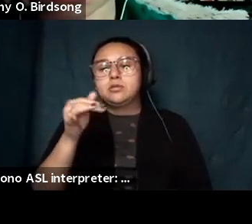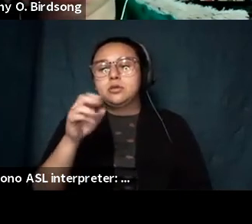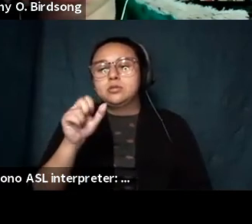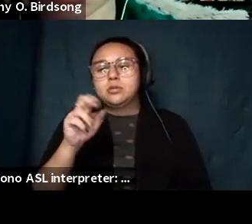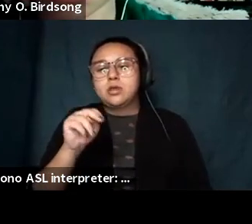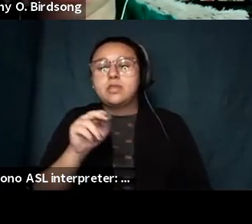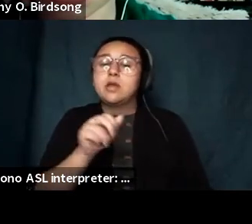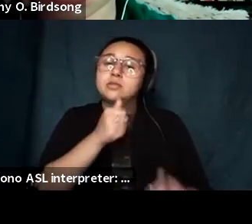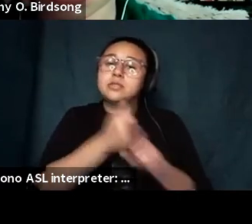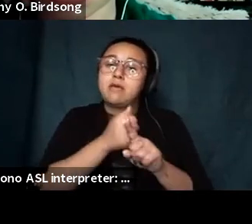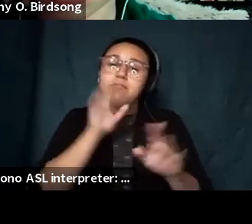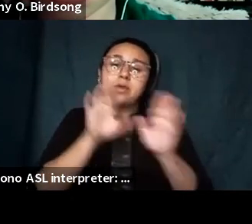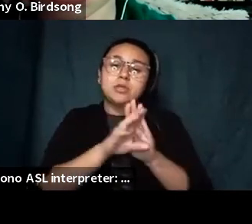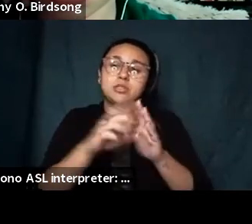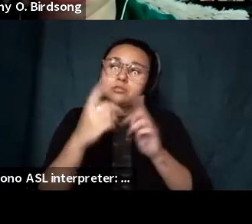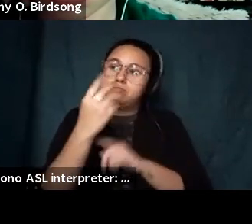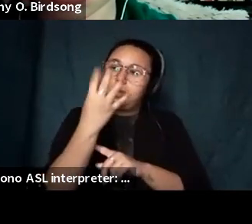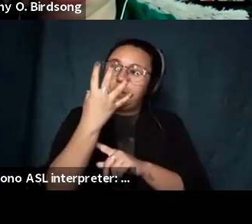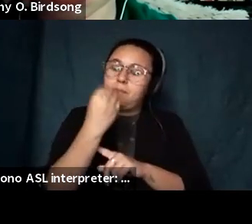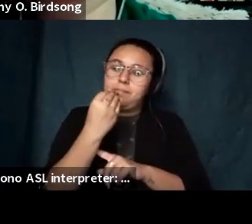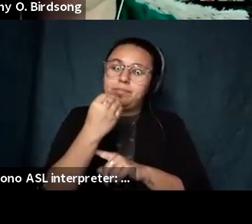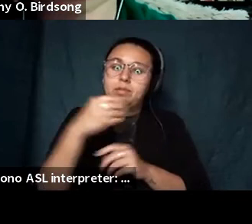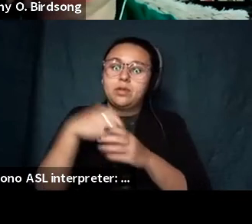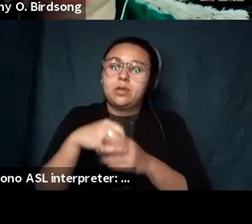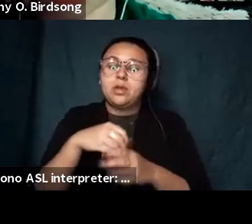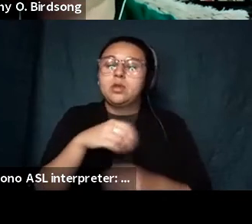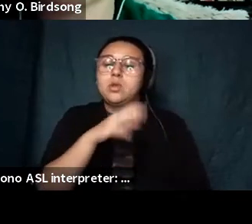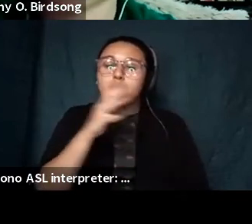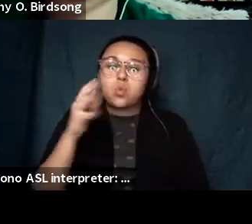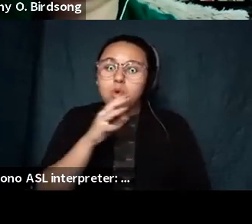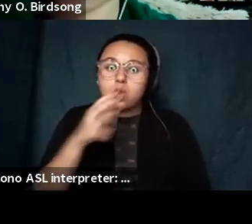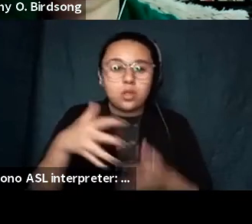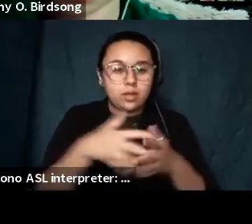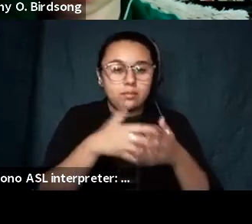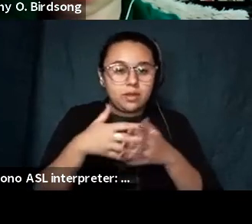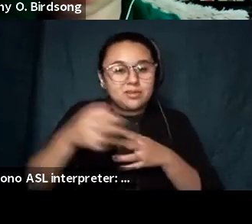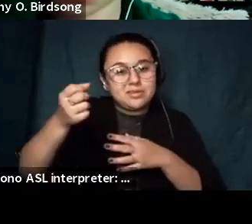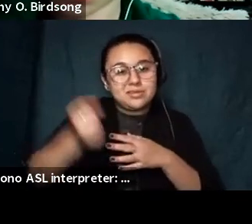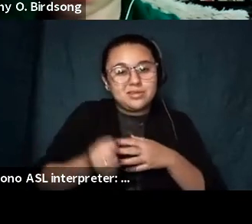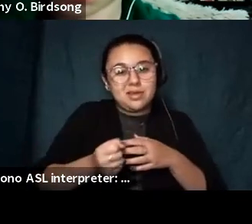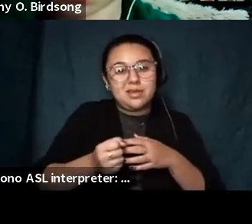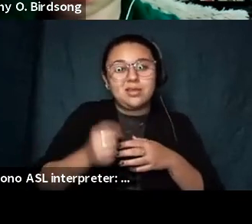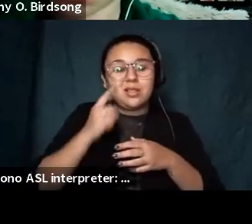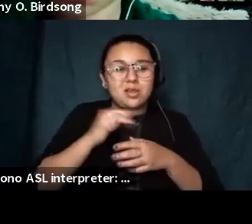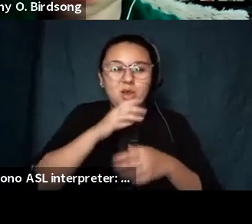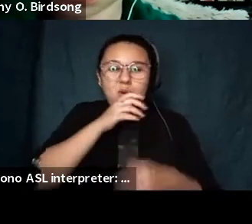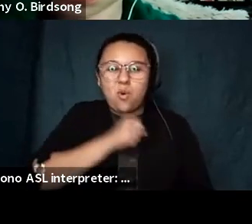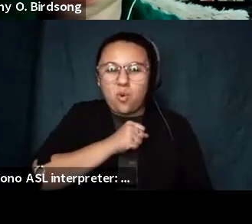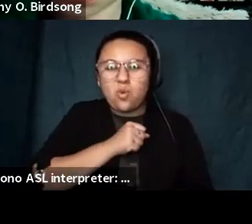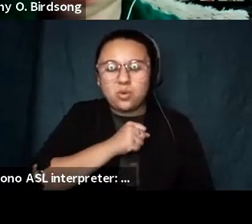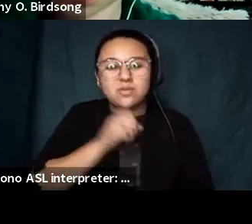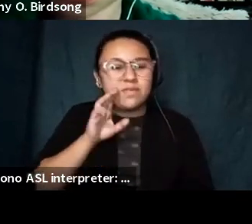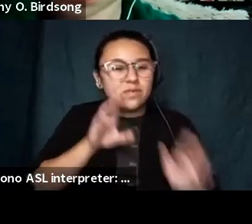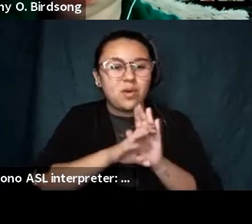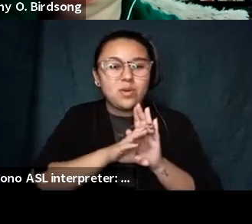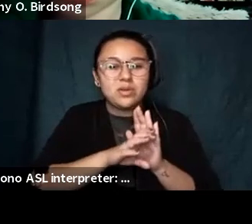-portraits um and they're kind of set in the rural american south um and and they're aged to kind of look old and it was like someone